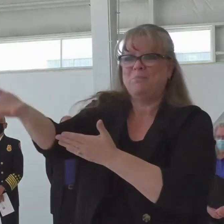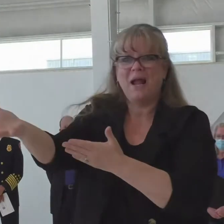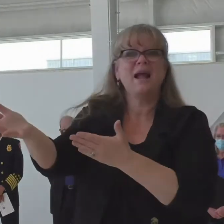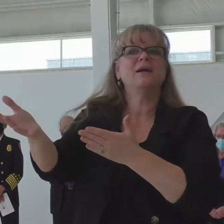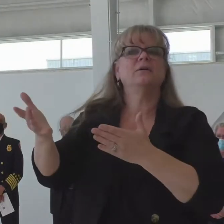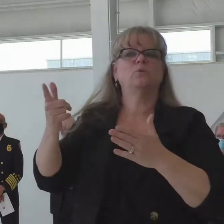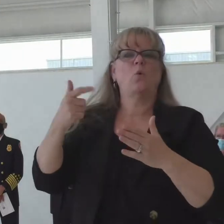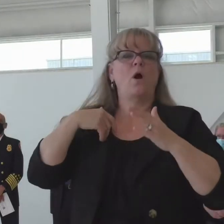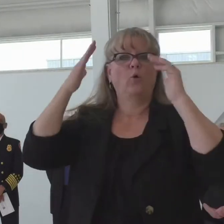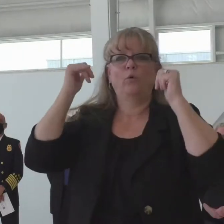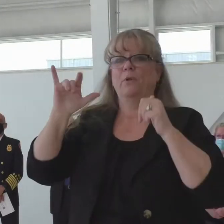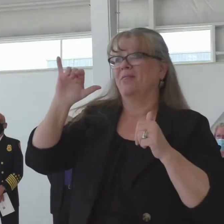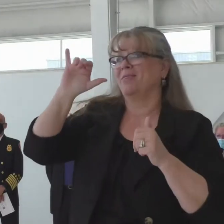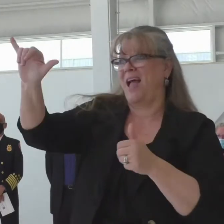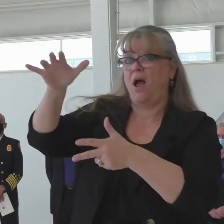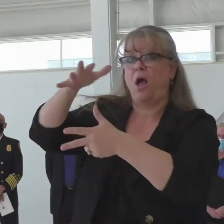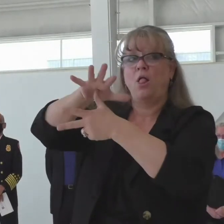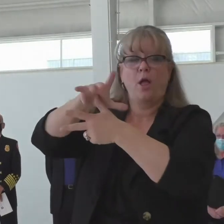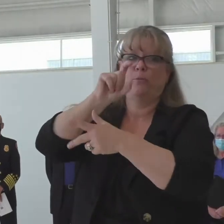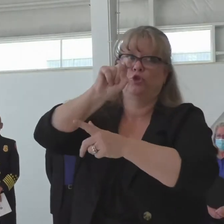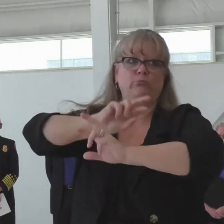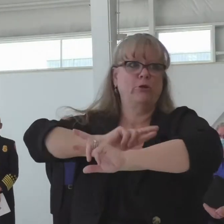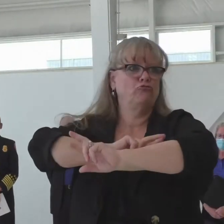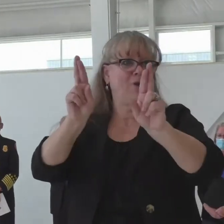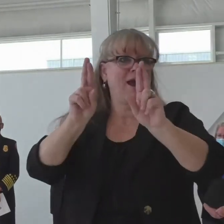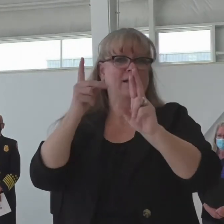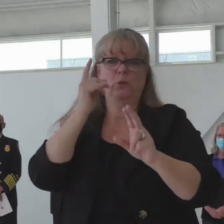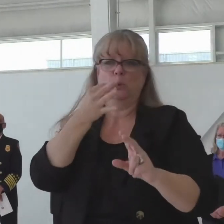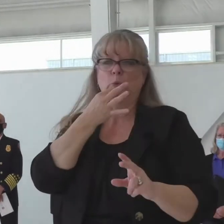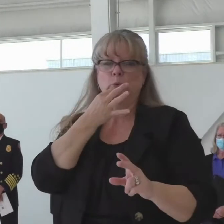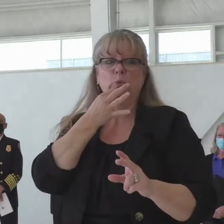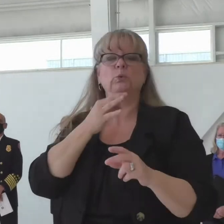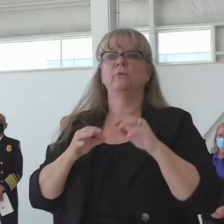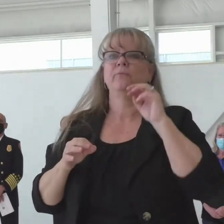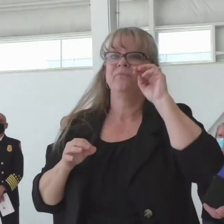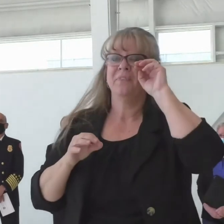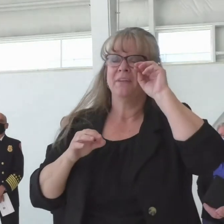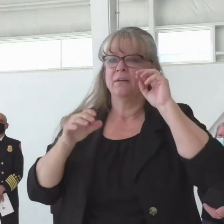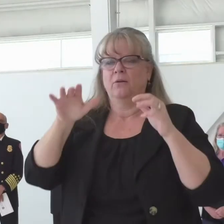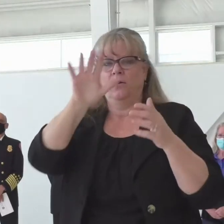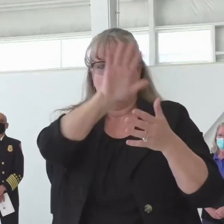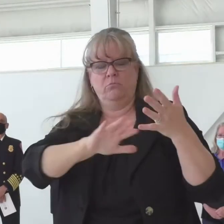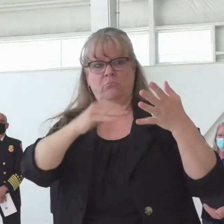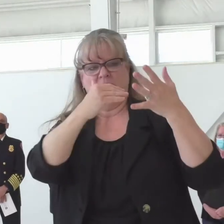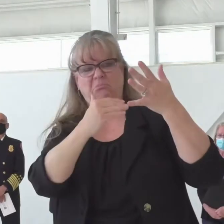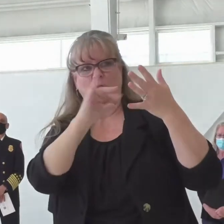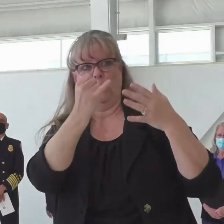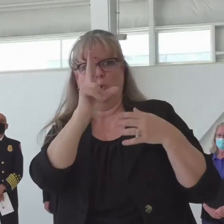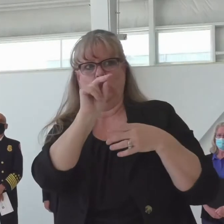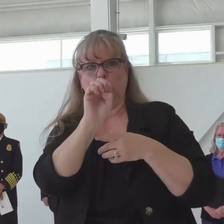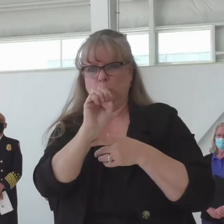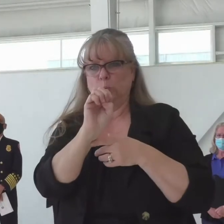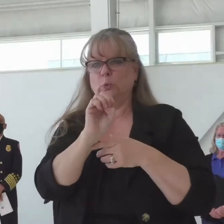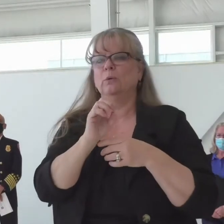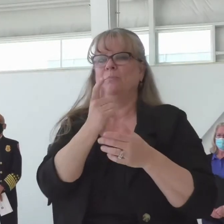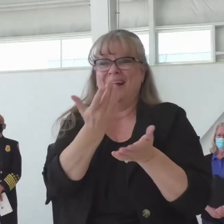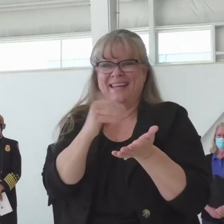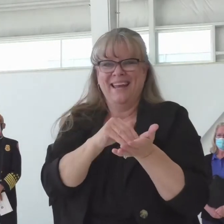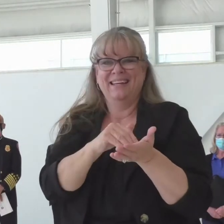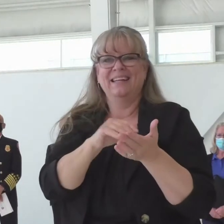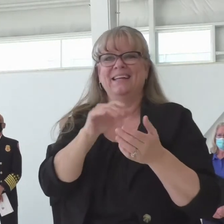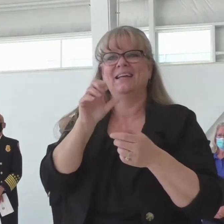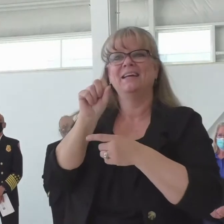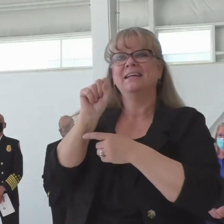to go, probably the end of May, first part of June. And, in addition, Senate Bill 49 provides,